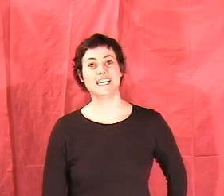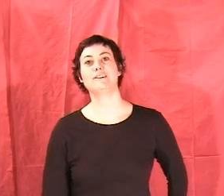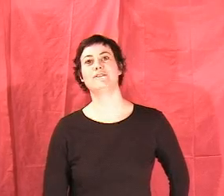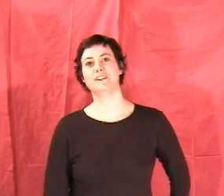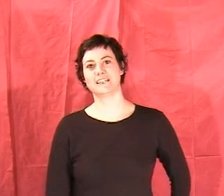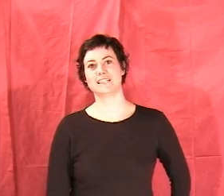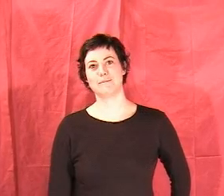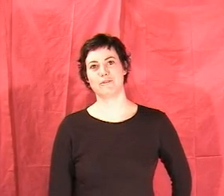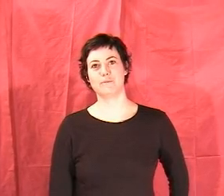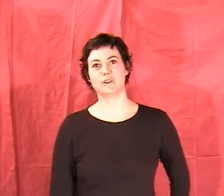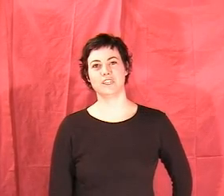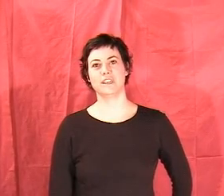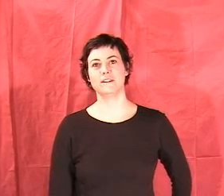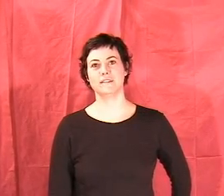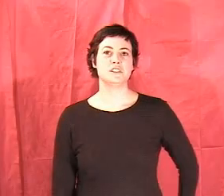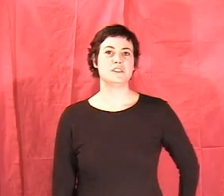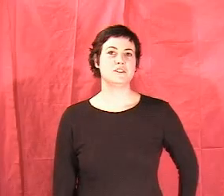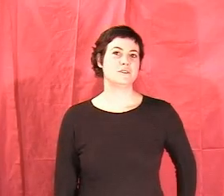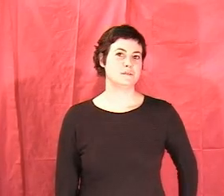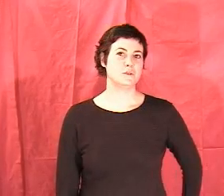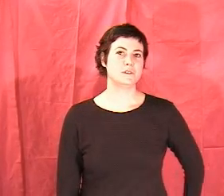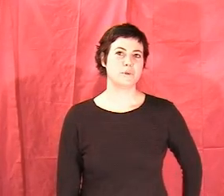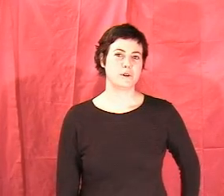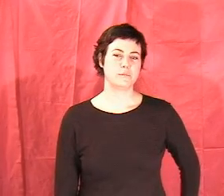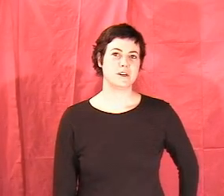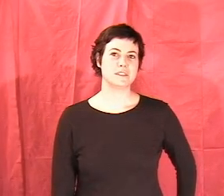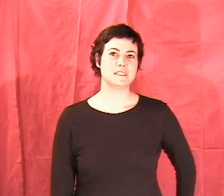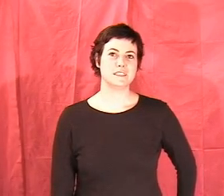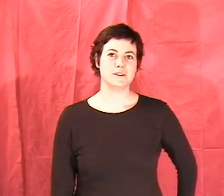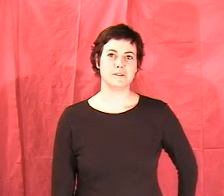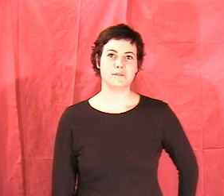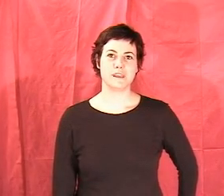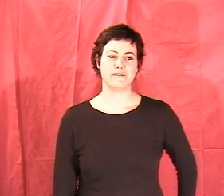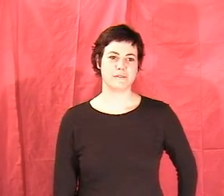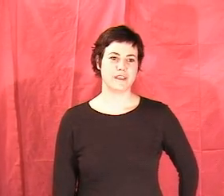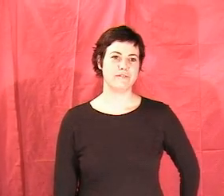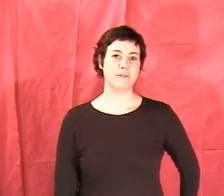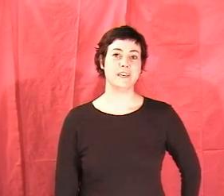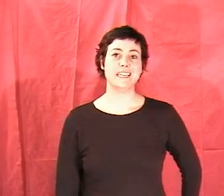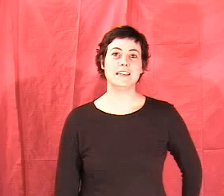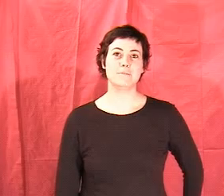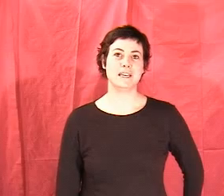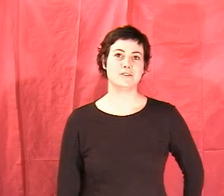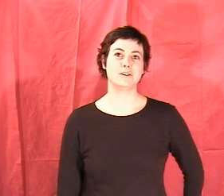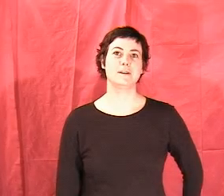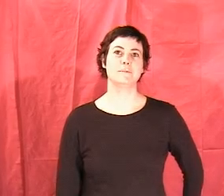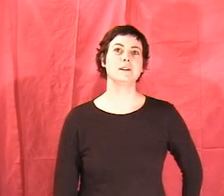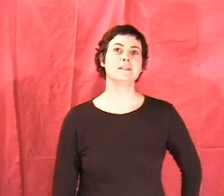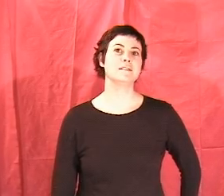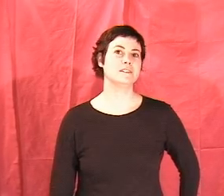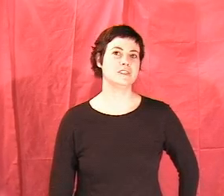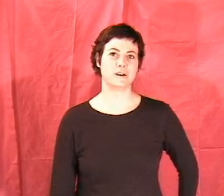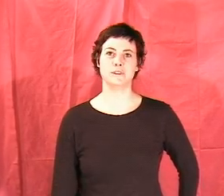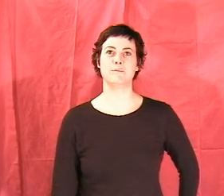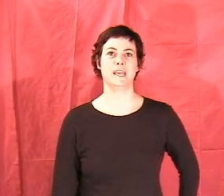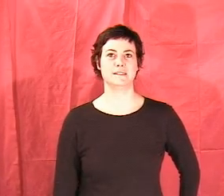down for you next time if you push it. Just choose the most important parts to do. If they really need a bang trim, start with the bangs.